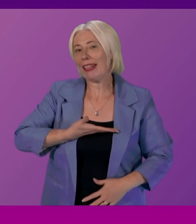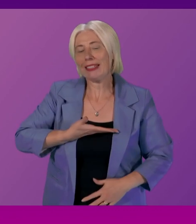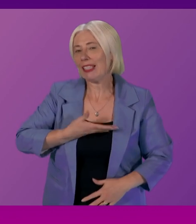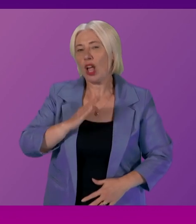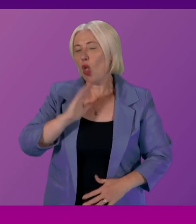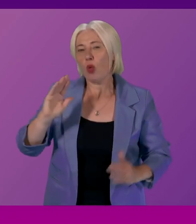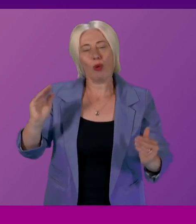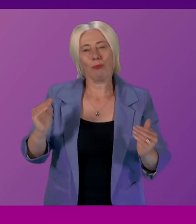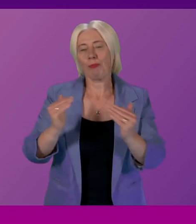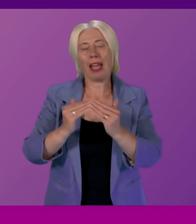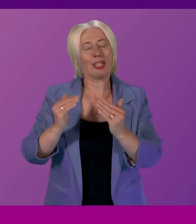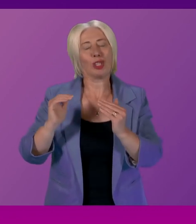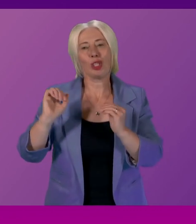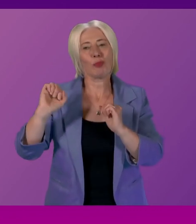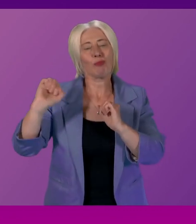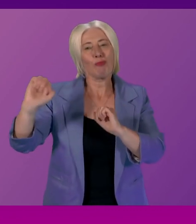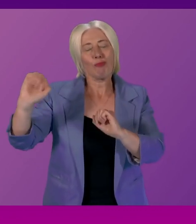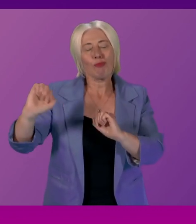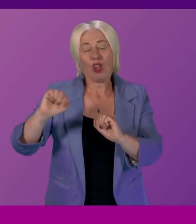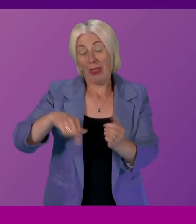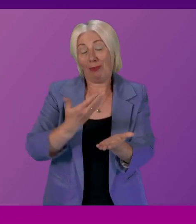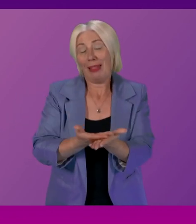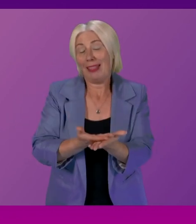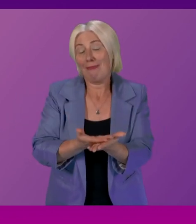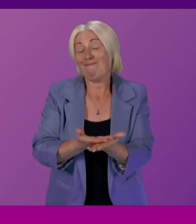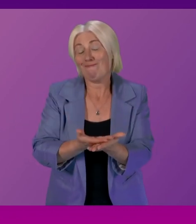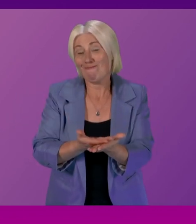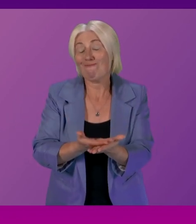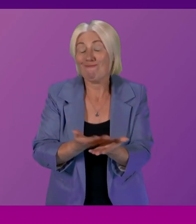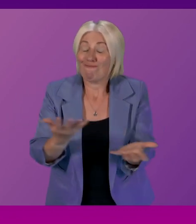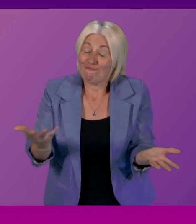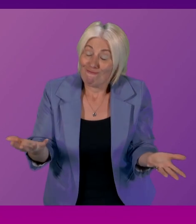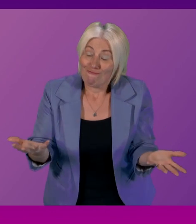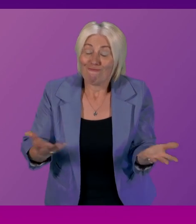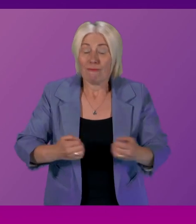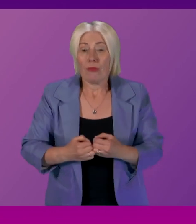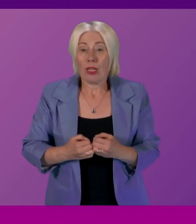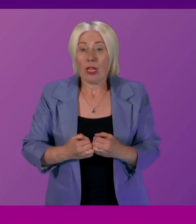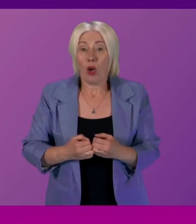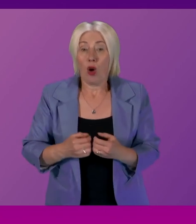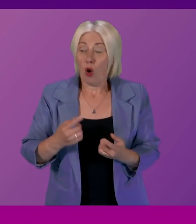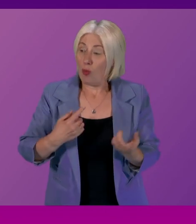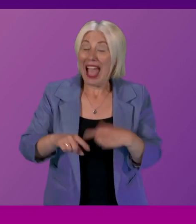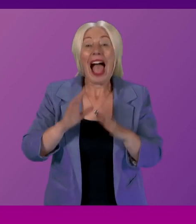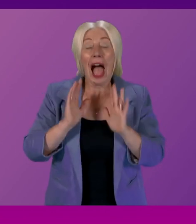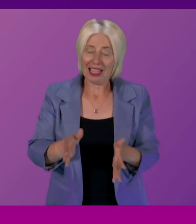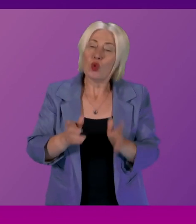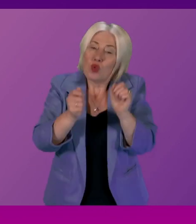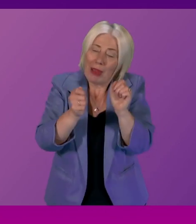compatibility duty in this Bill and of course we have to have made the amendments